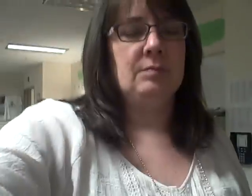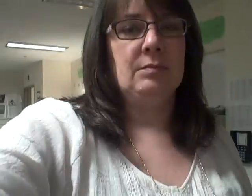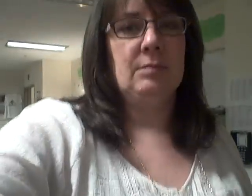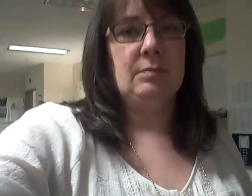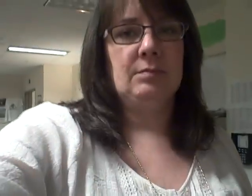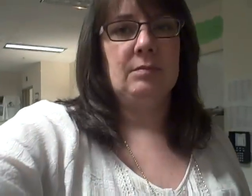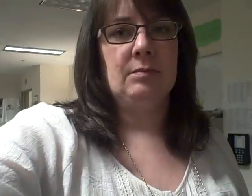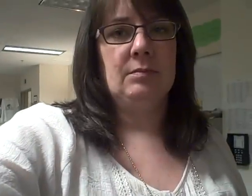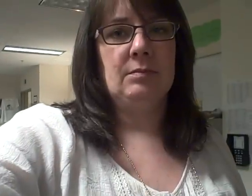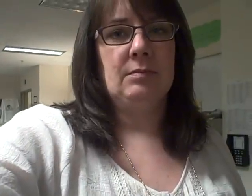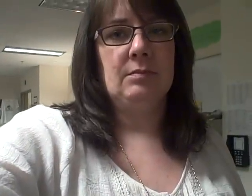What